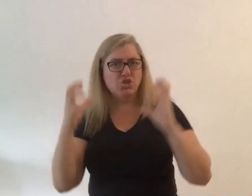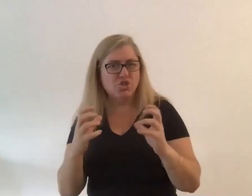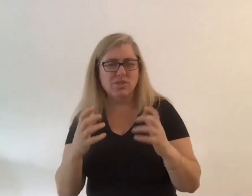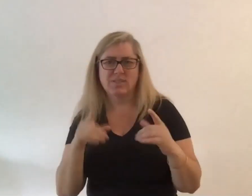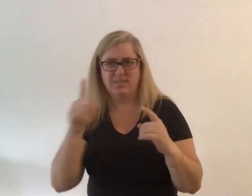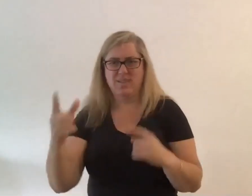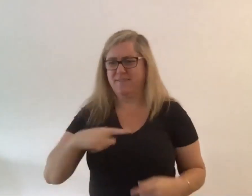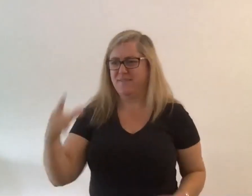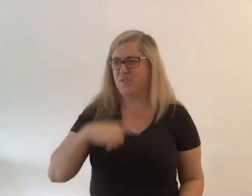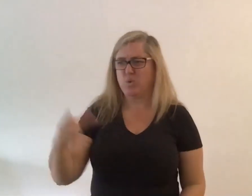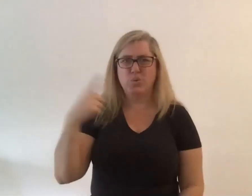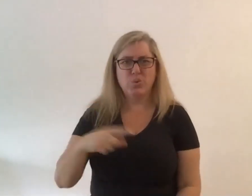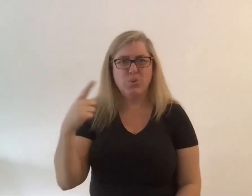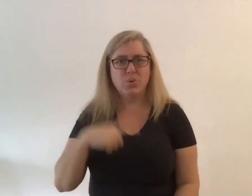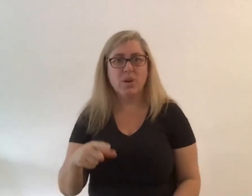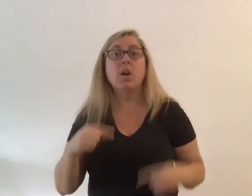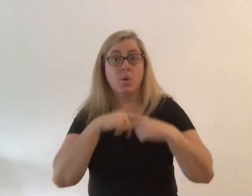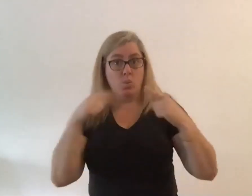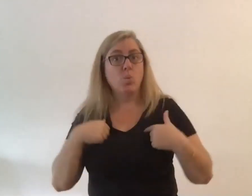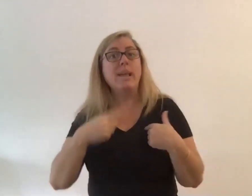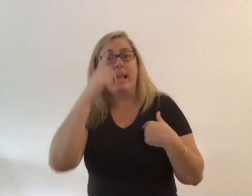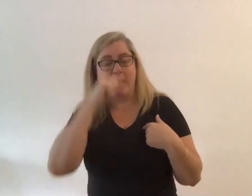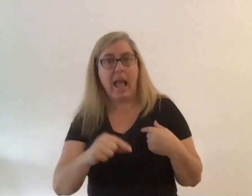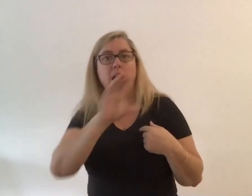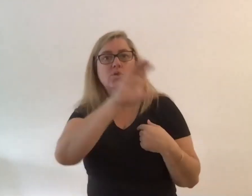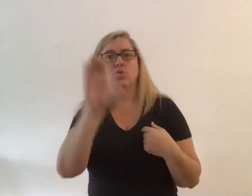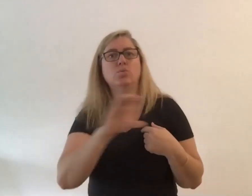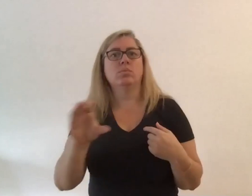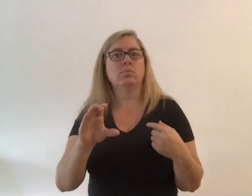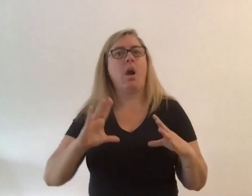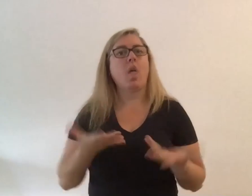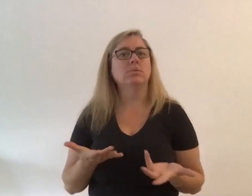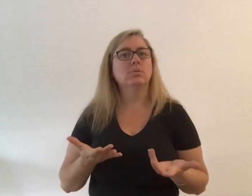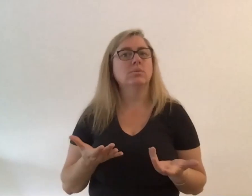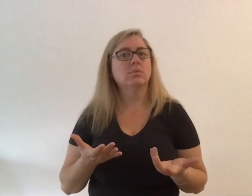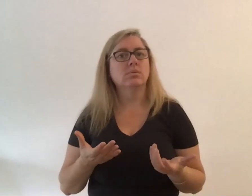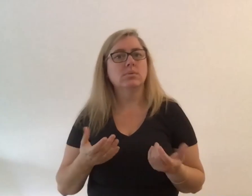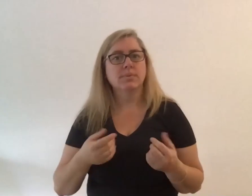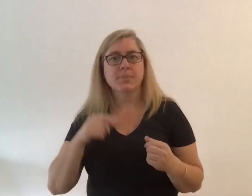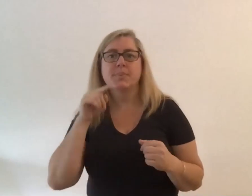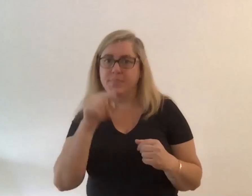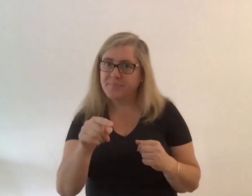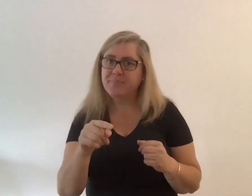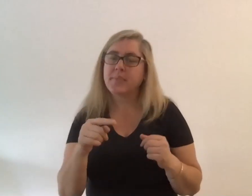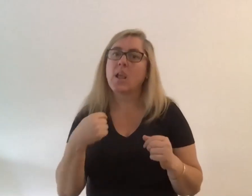when we could just do this yeah so i also think that the outdoors